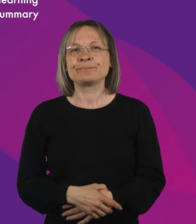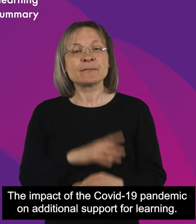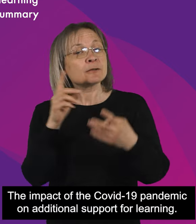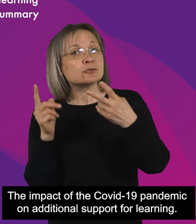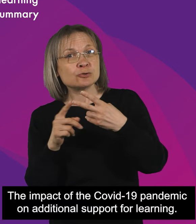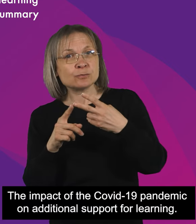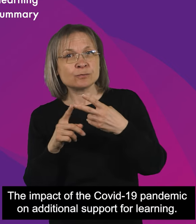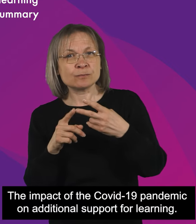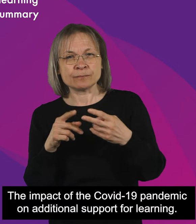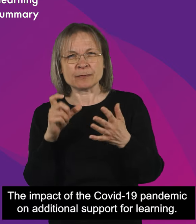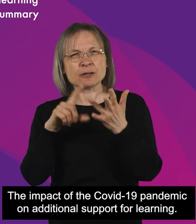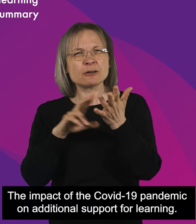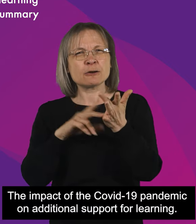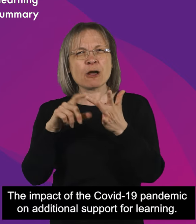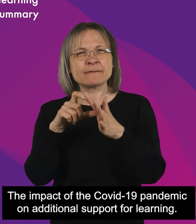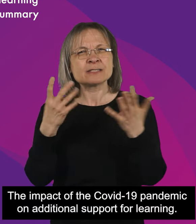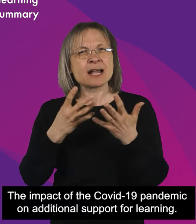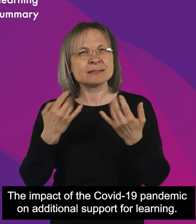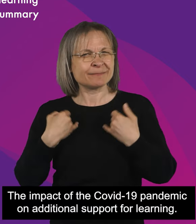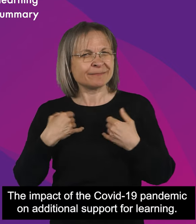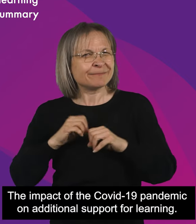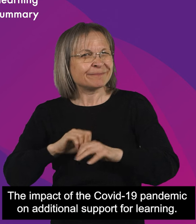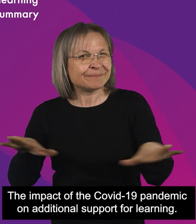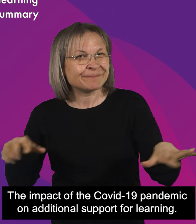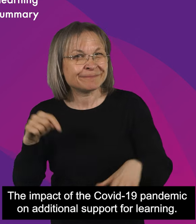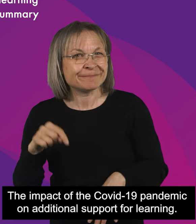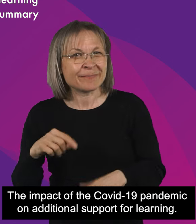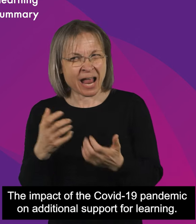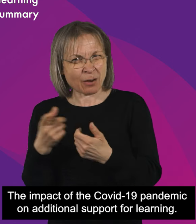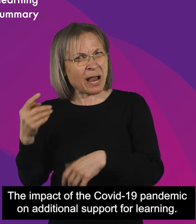The impact of the COVID-19 pandemic on Additional Support for Learning.